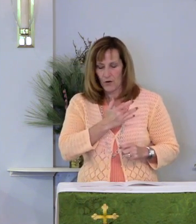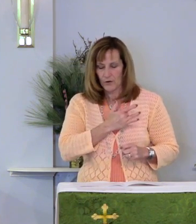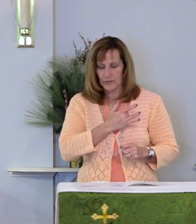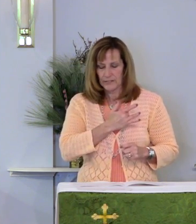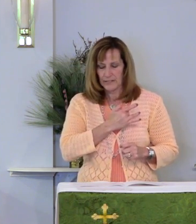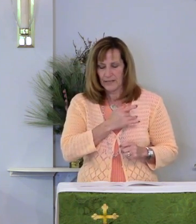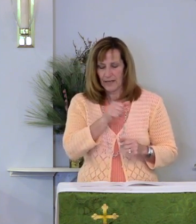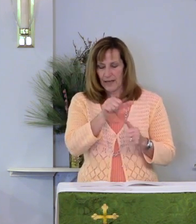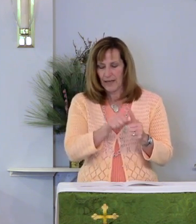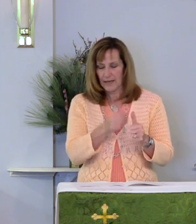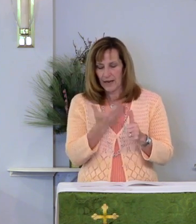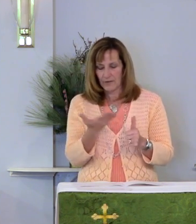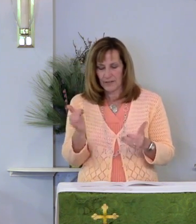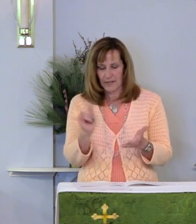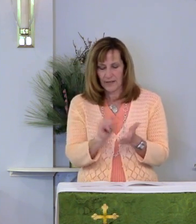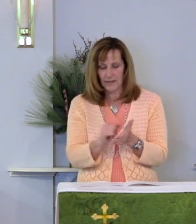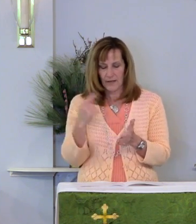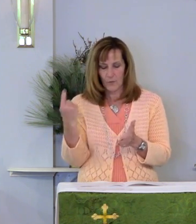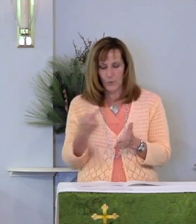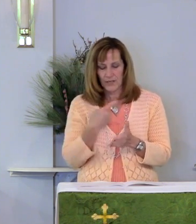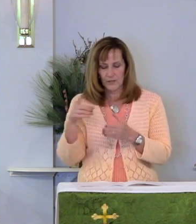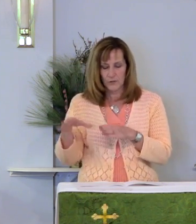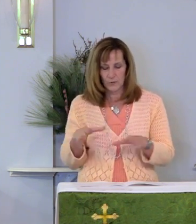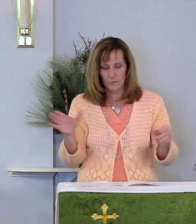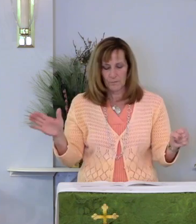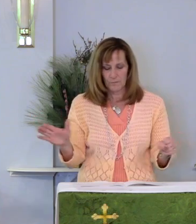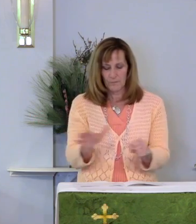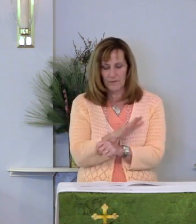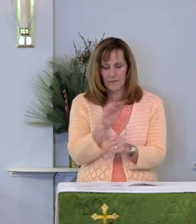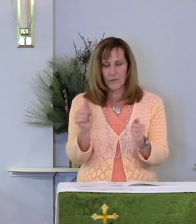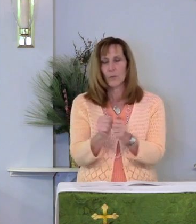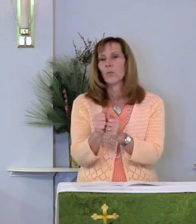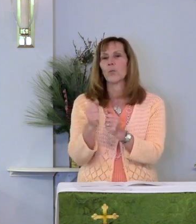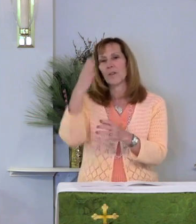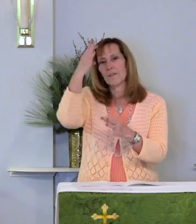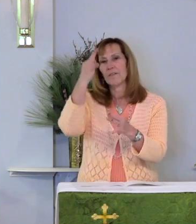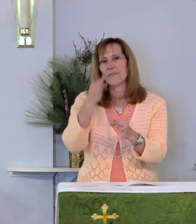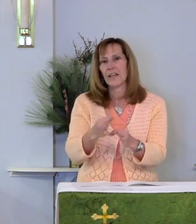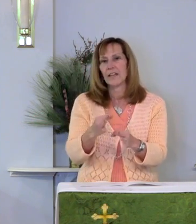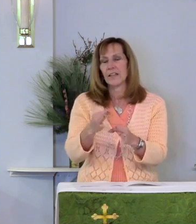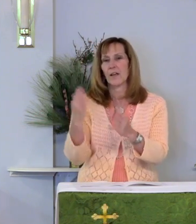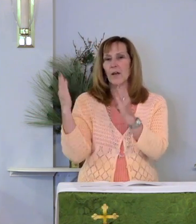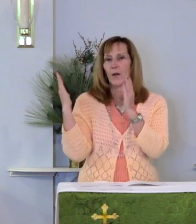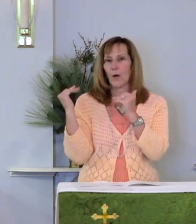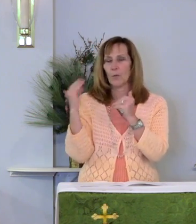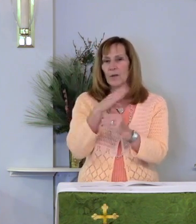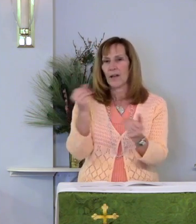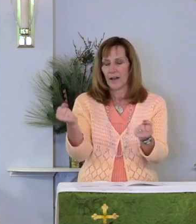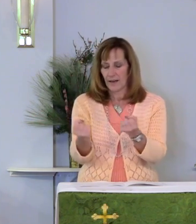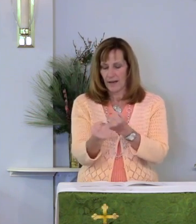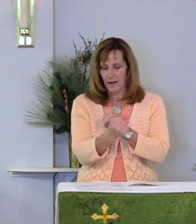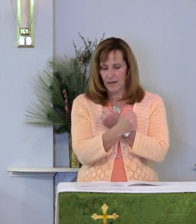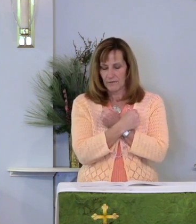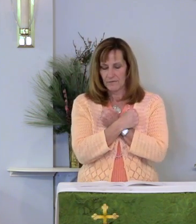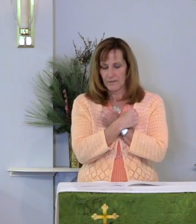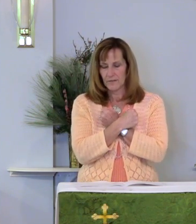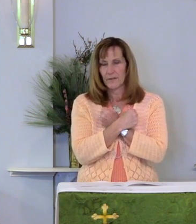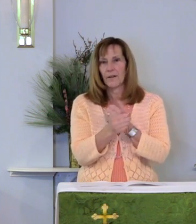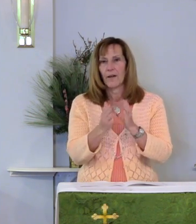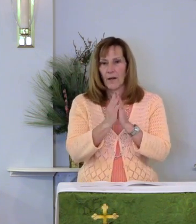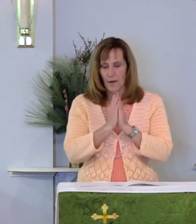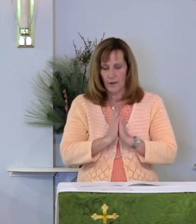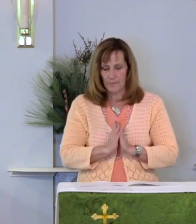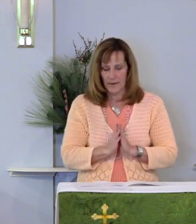hearts, and everything that we do be filled with faith, hope, and love.